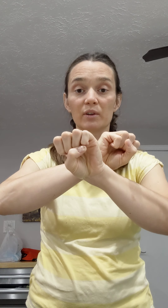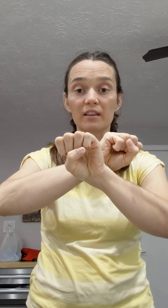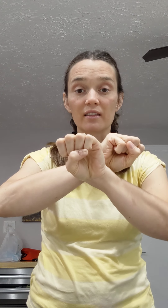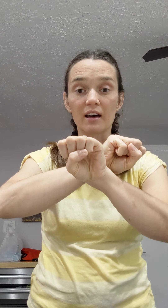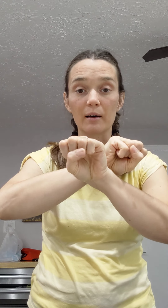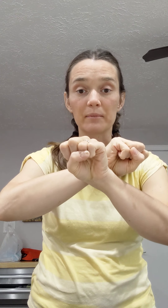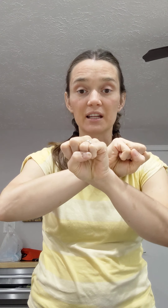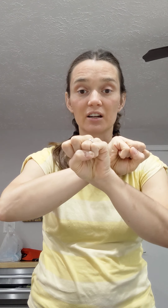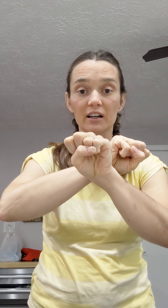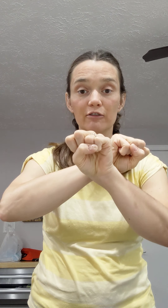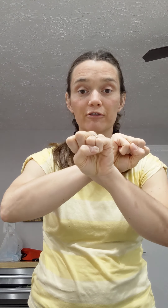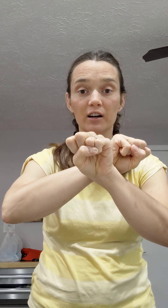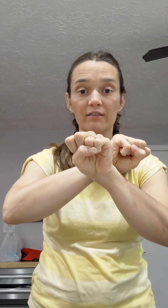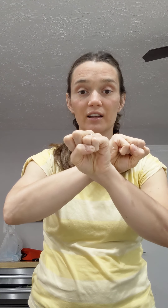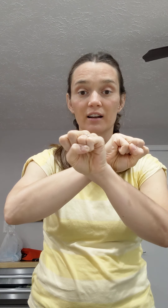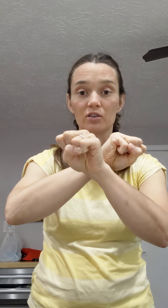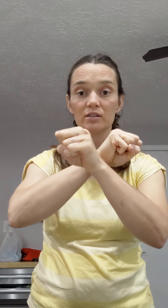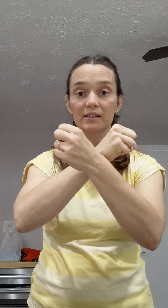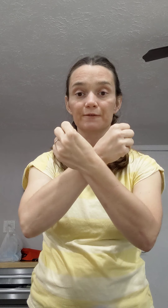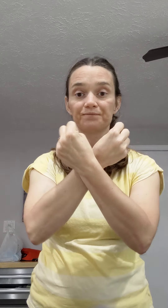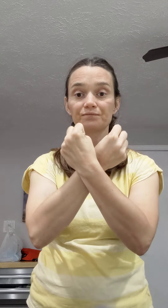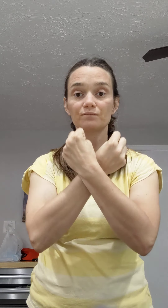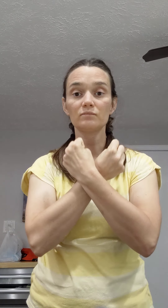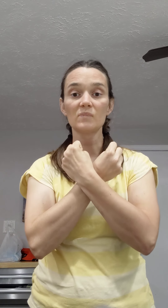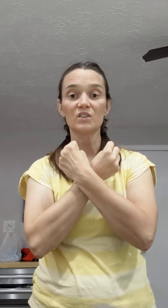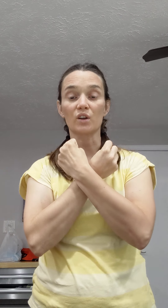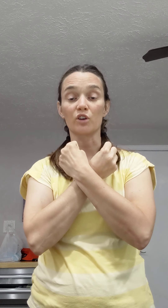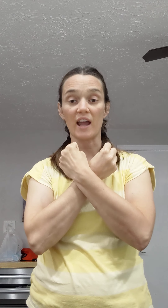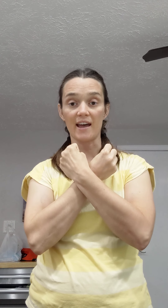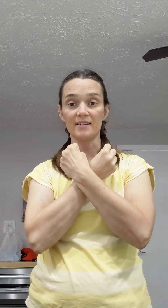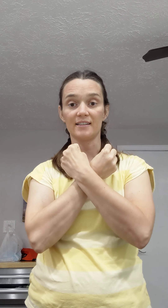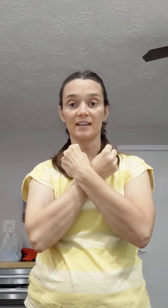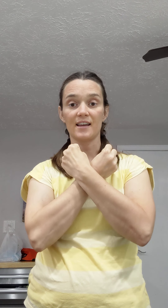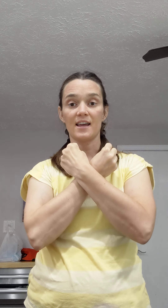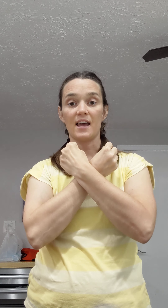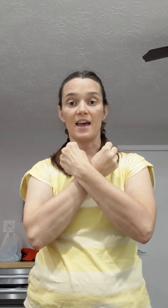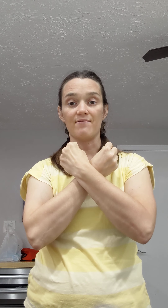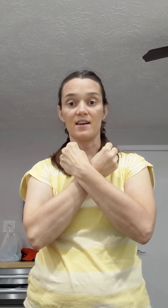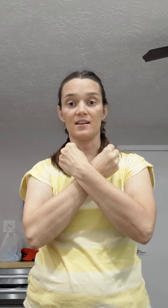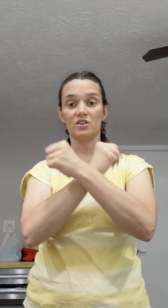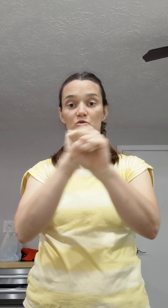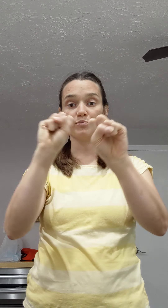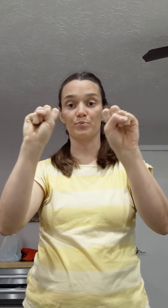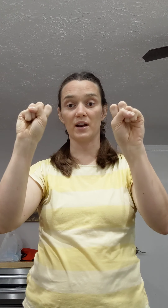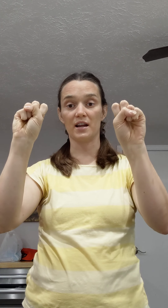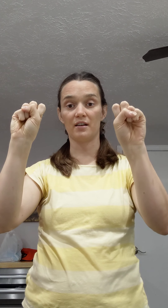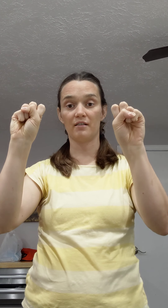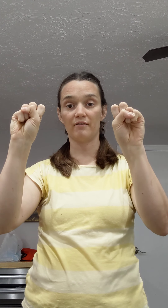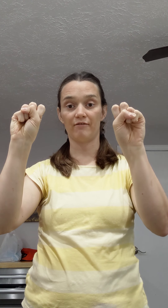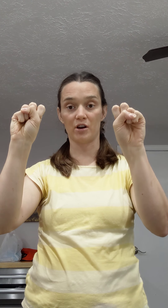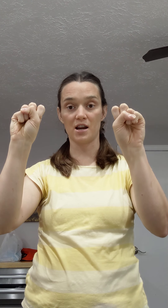with the thumb here in front of the knuckles. So you have your S and then you break free.